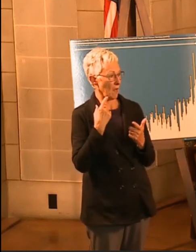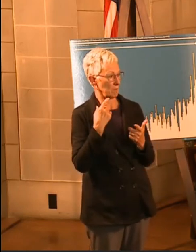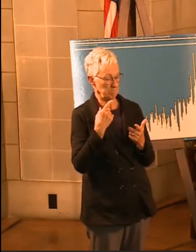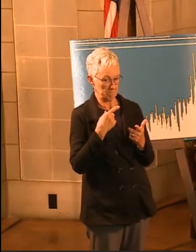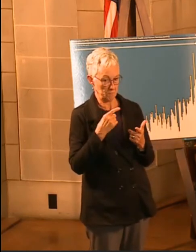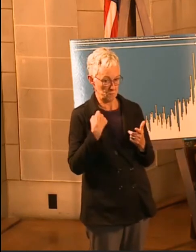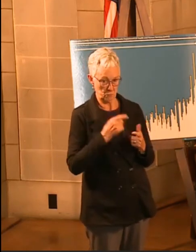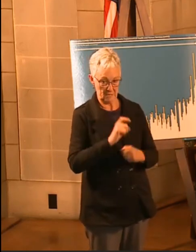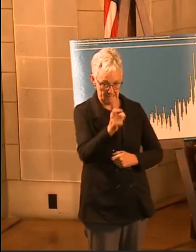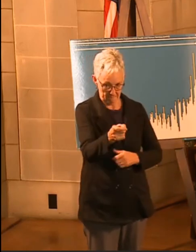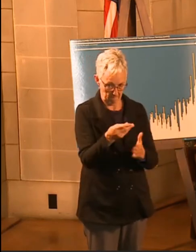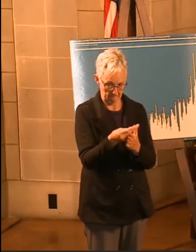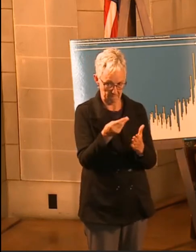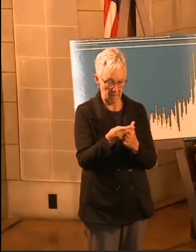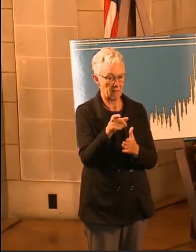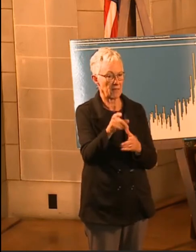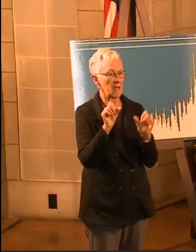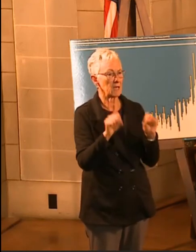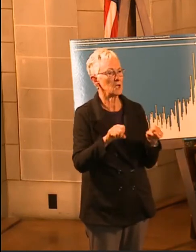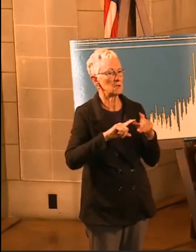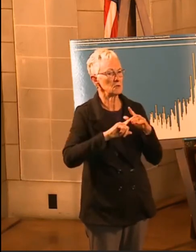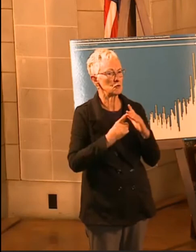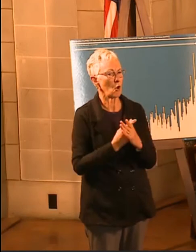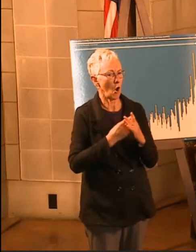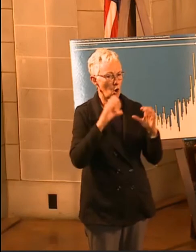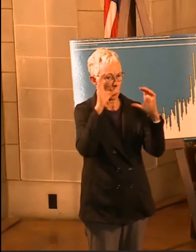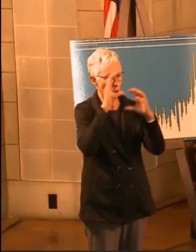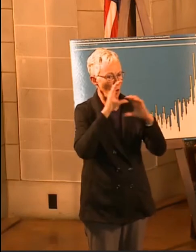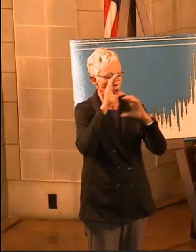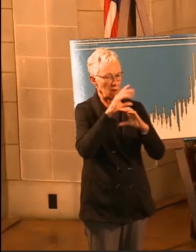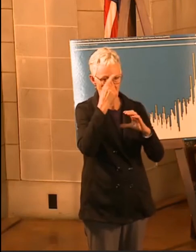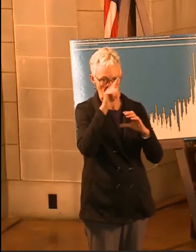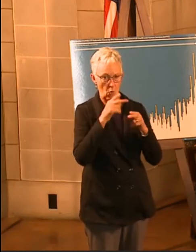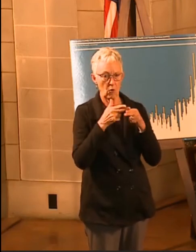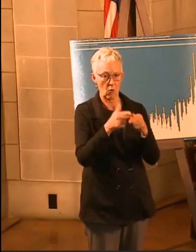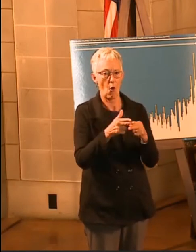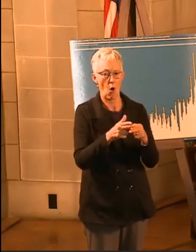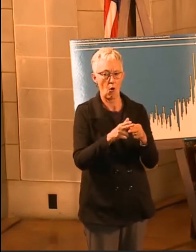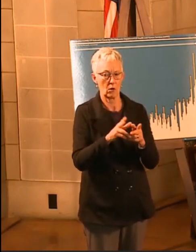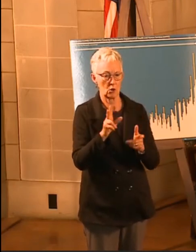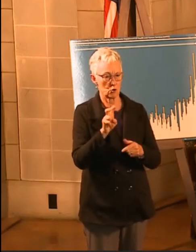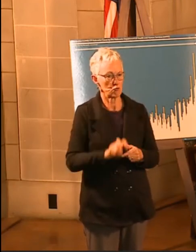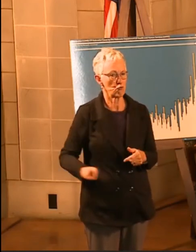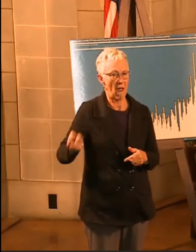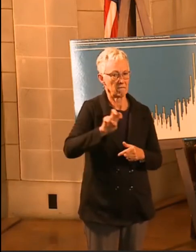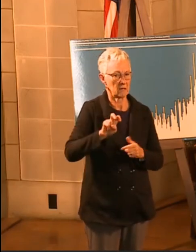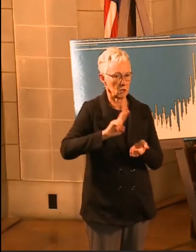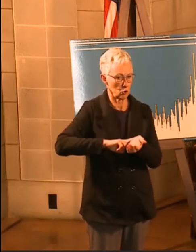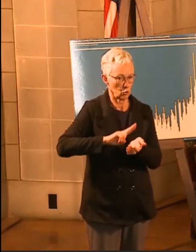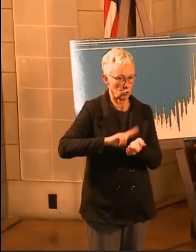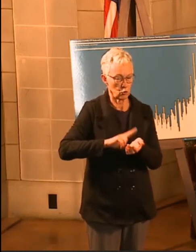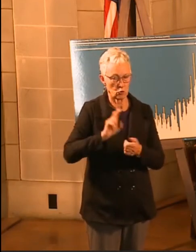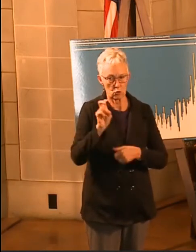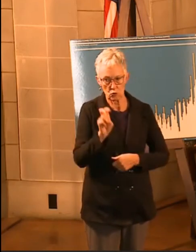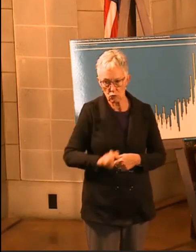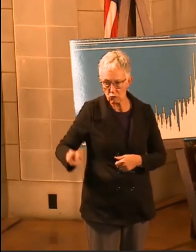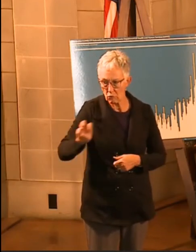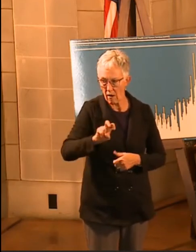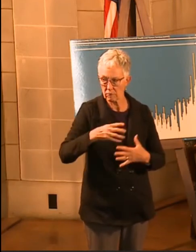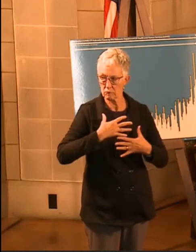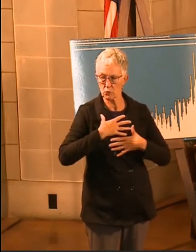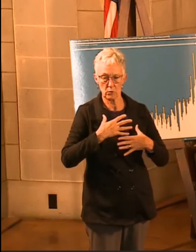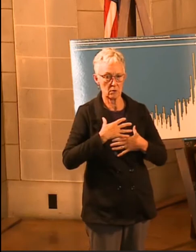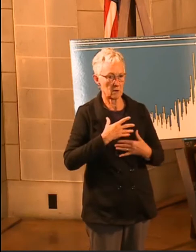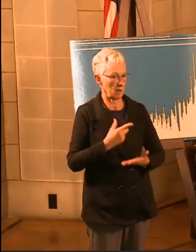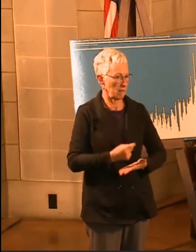out and start seeking what we call traveling staff, traveling nurses, traveling respiratory therapists, travelers,